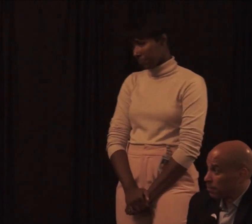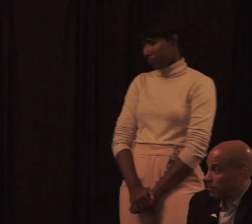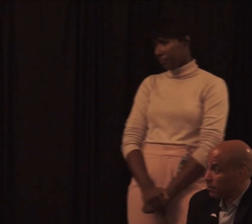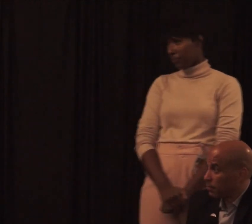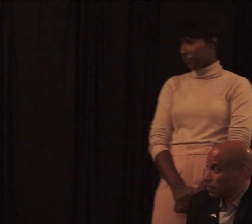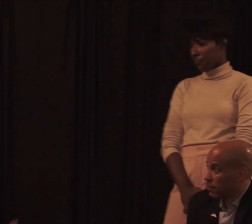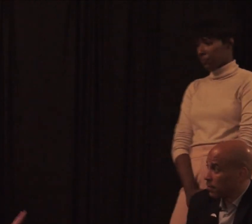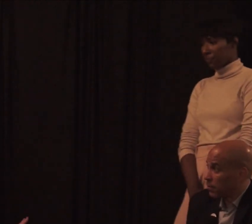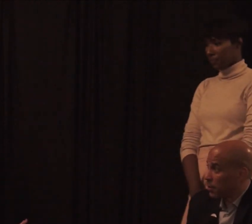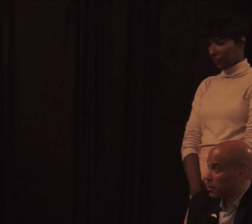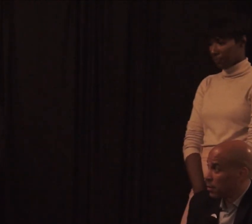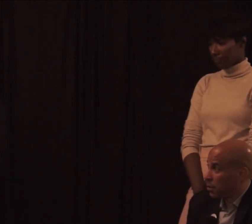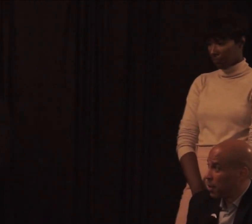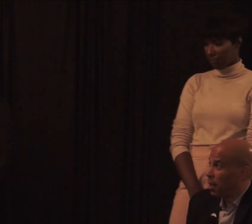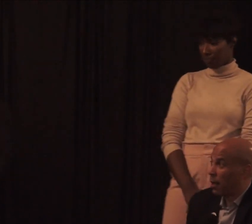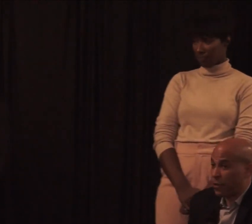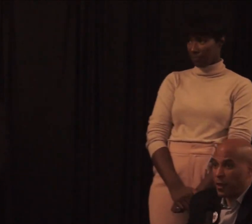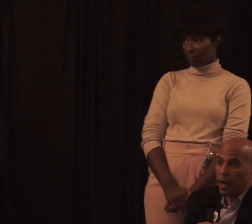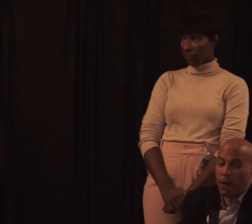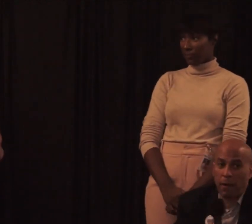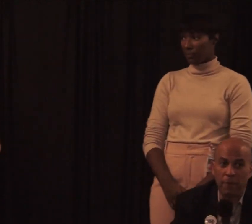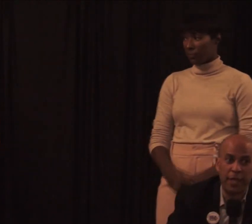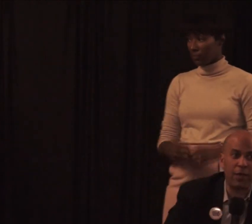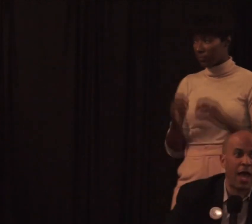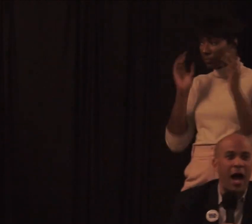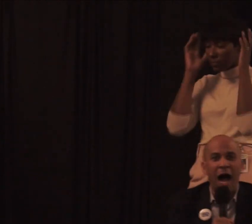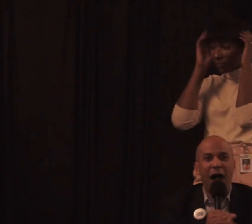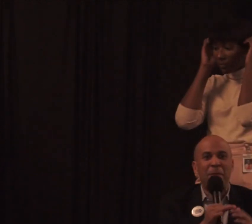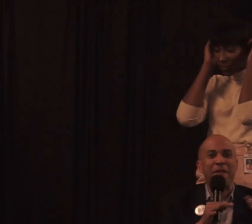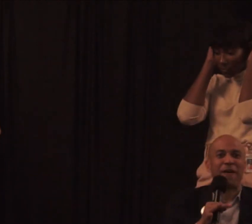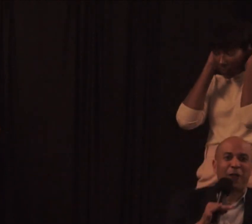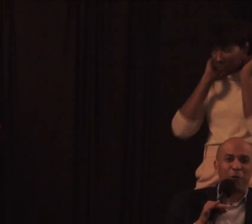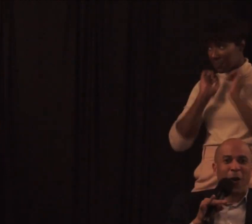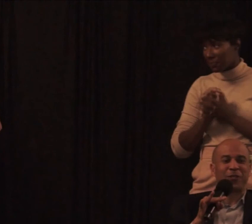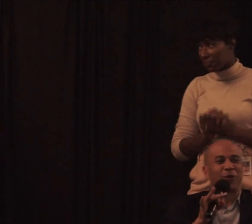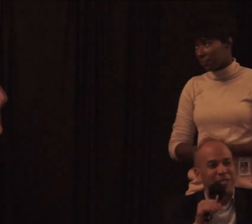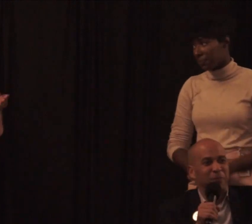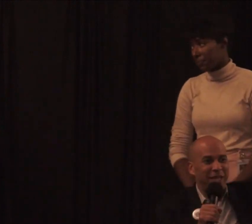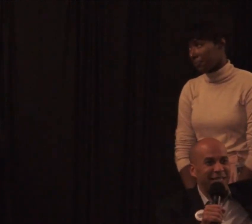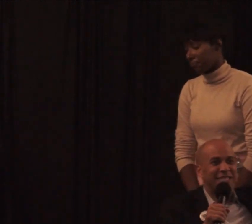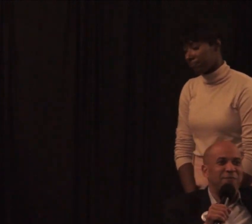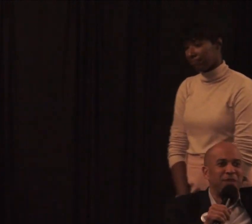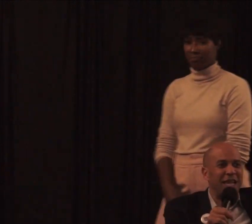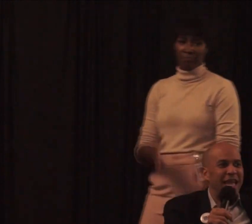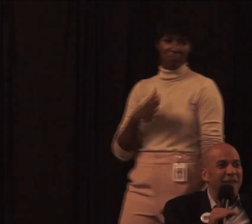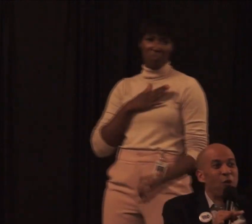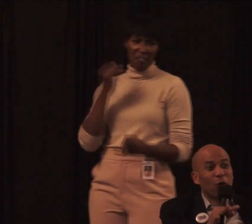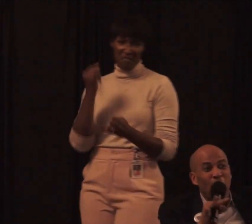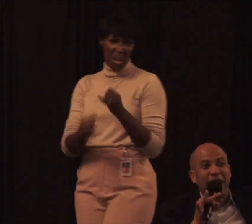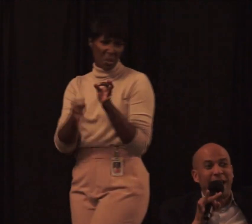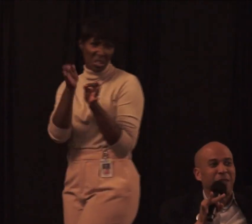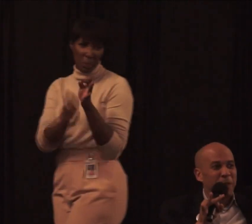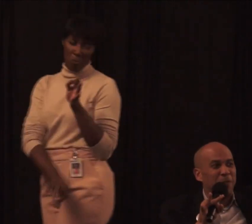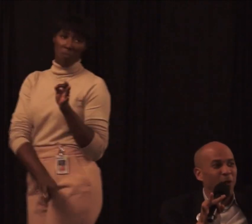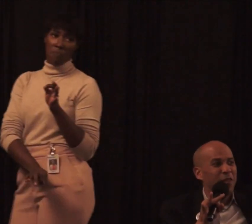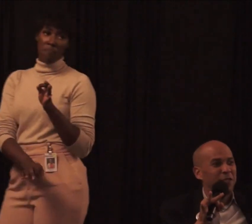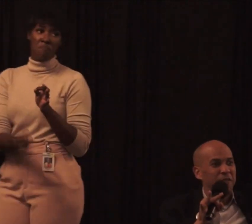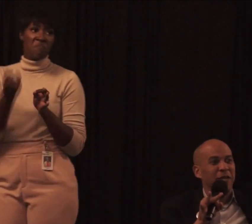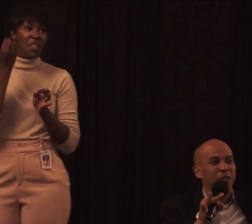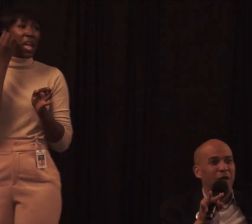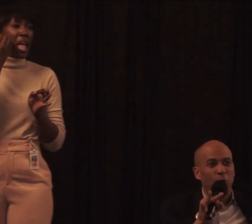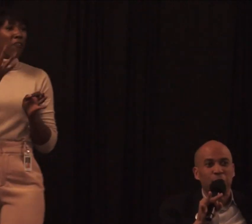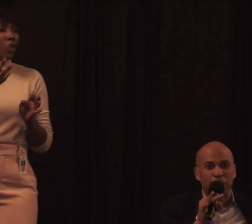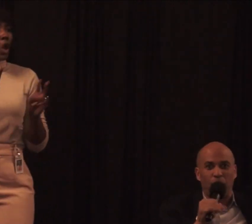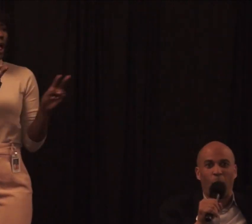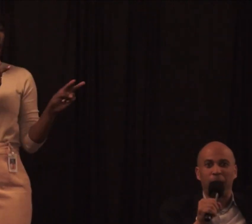opportunity now for just some final remarks. Thank you. My final remarks are simply this. If you're looking at the people in